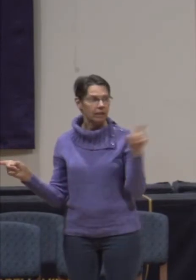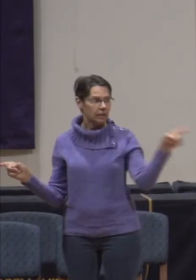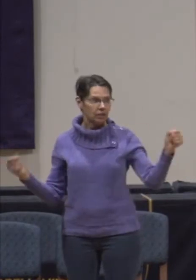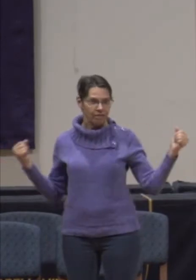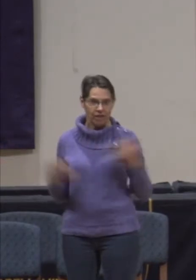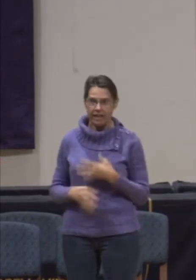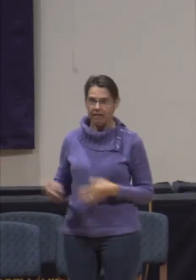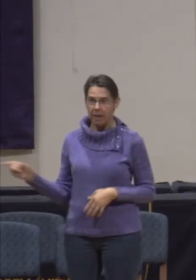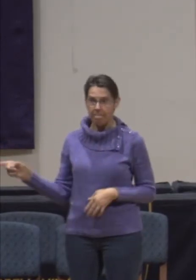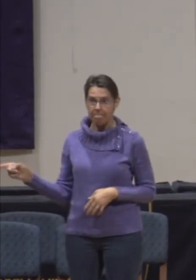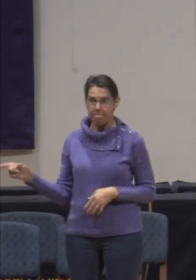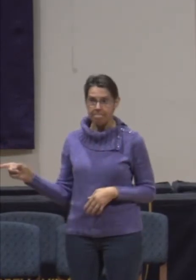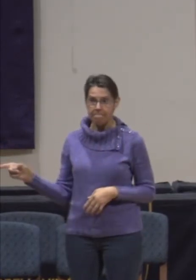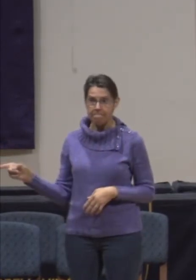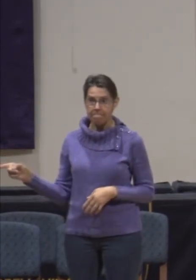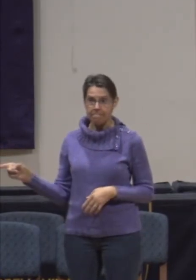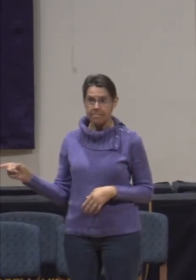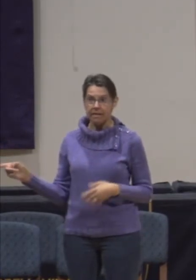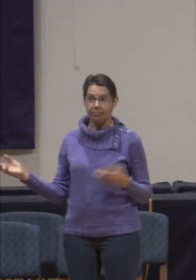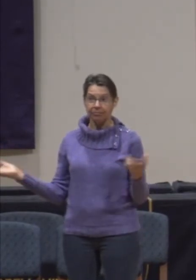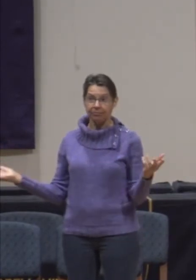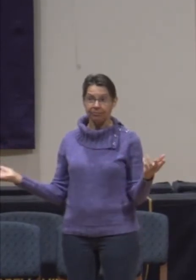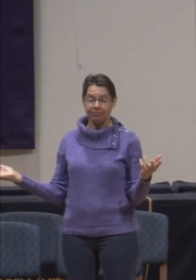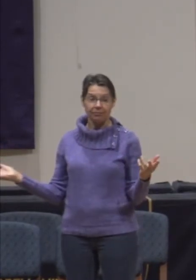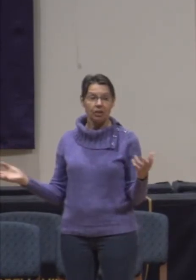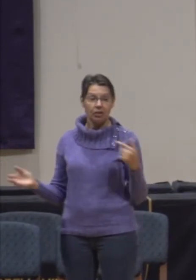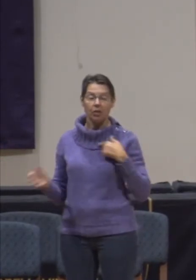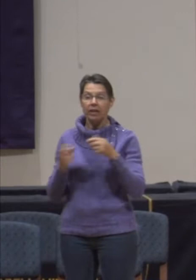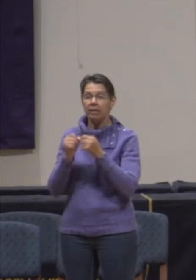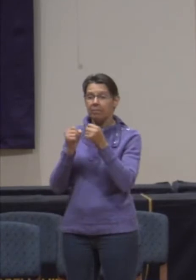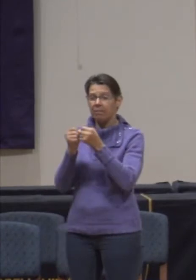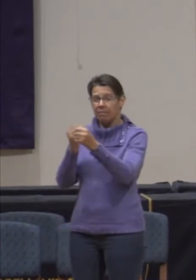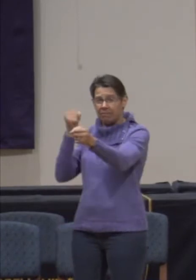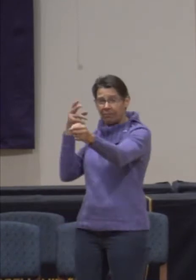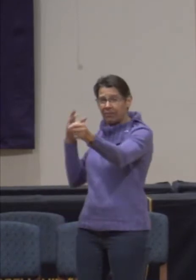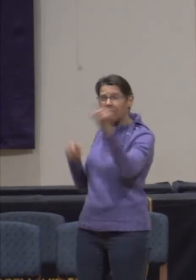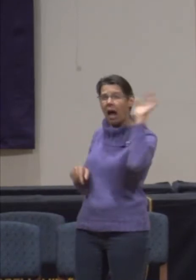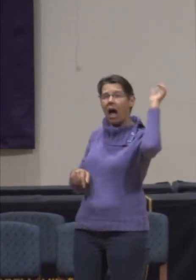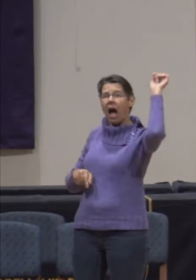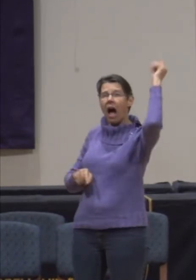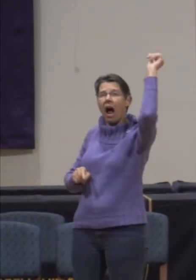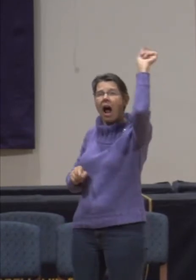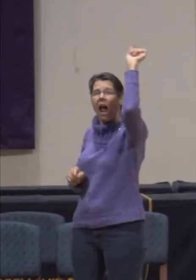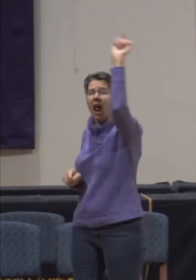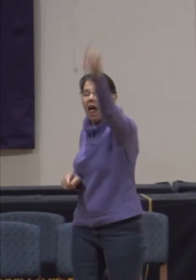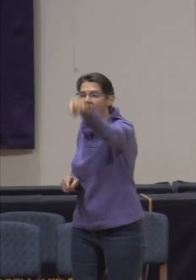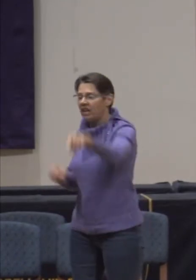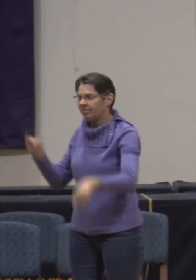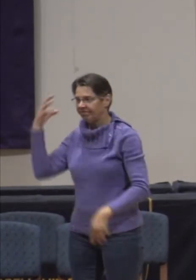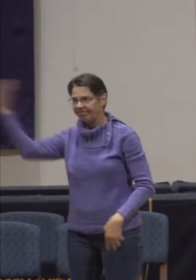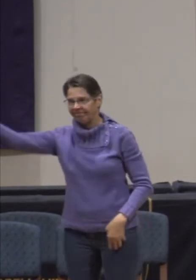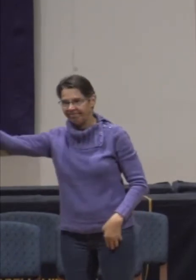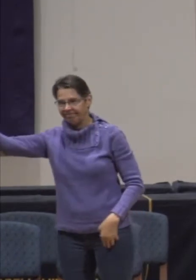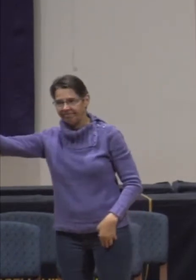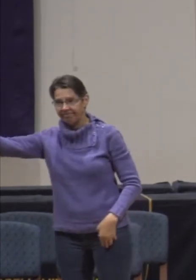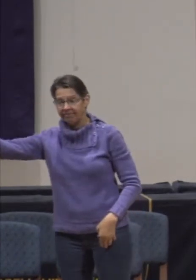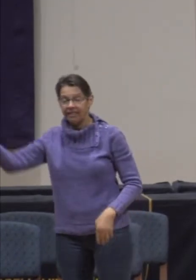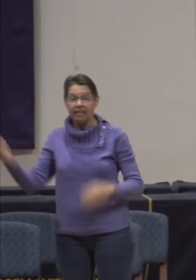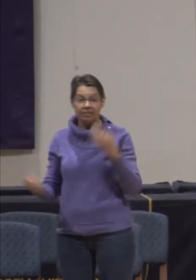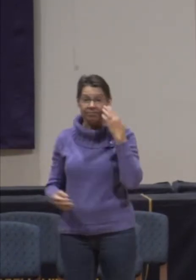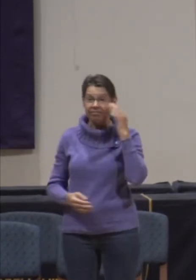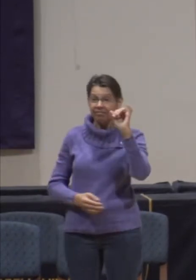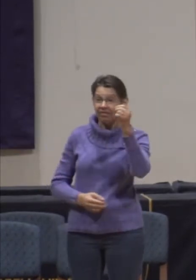Jonathan will lose his life beside his father in battle. And David will mourn both of them.